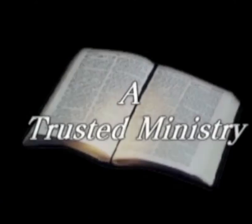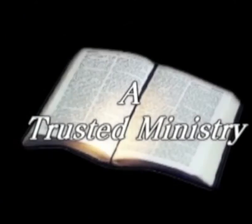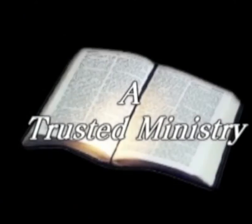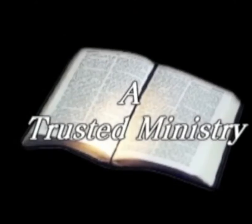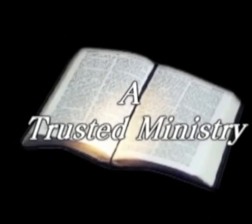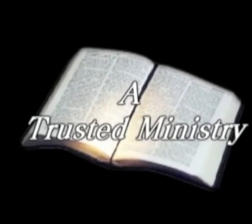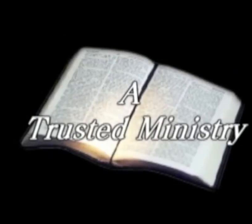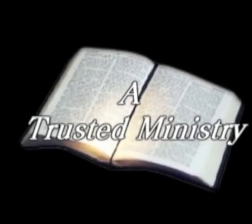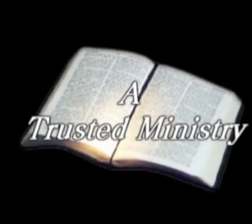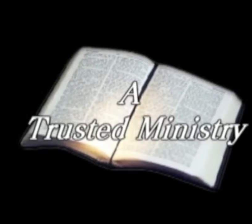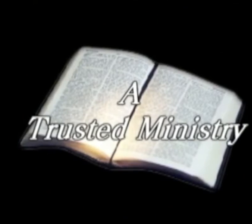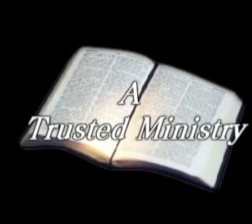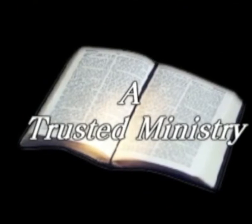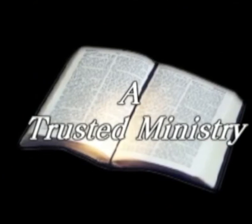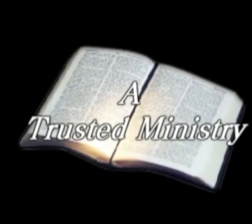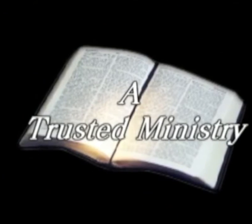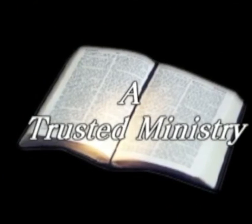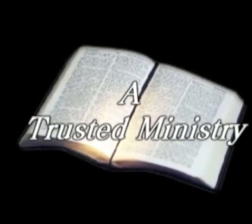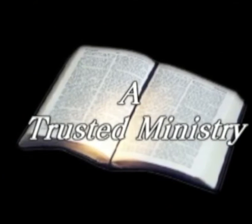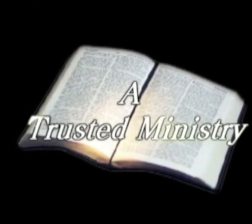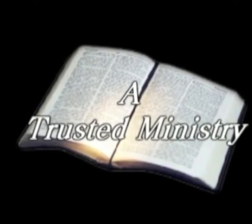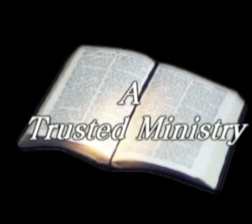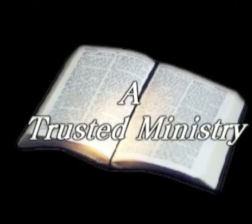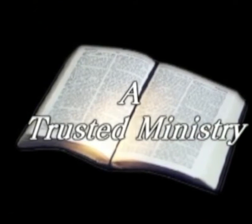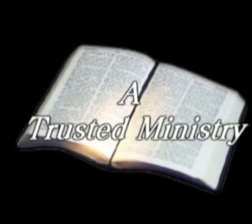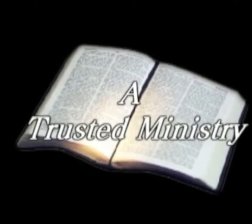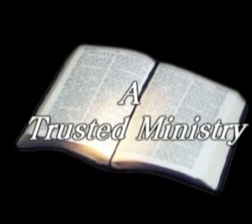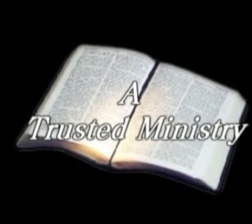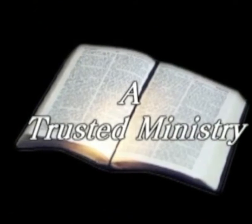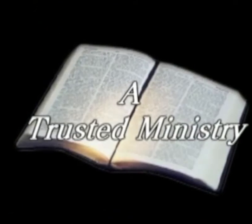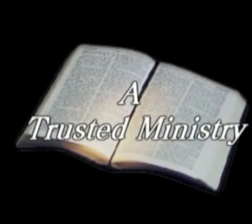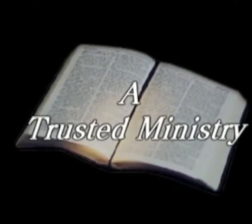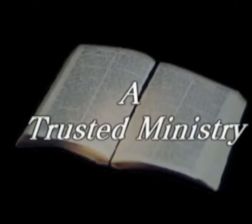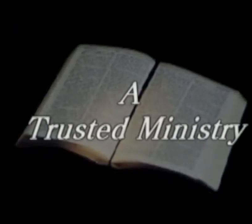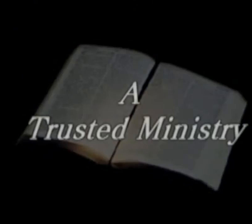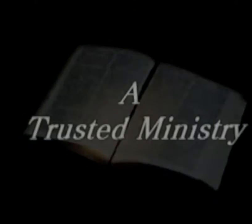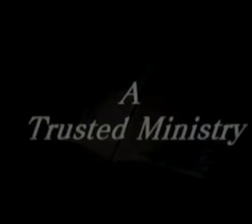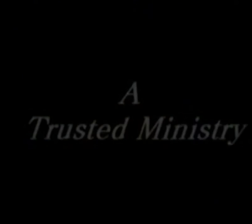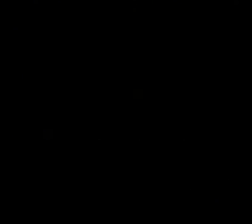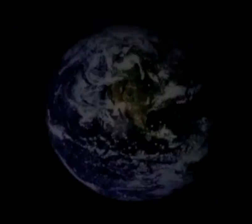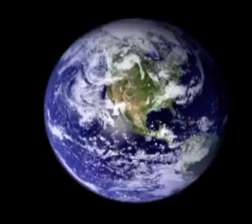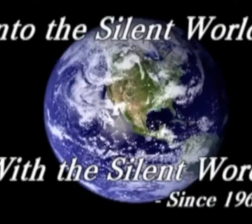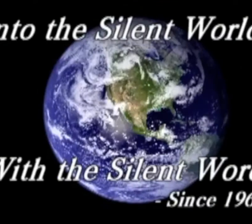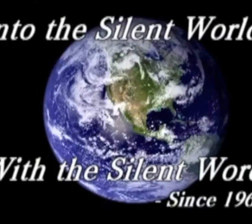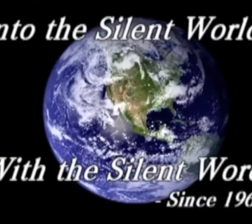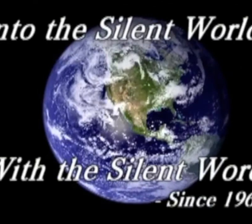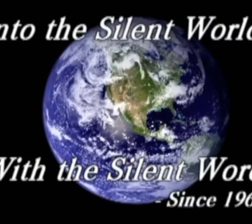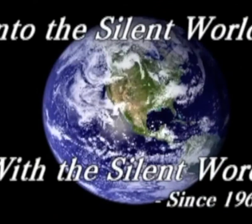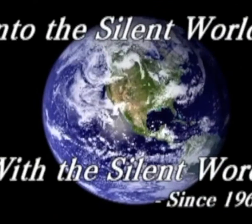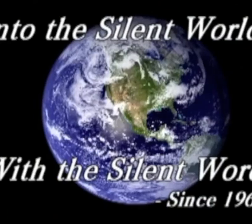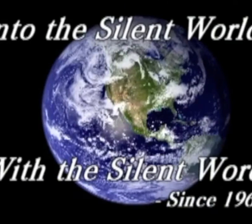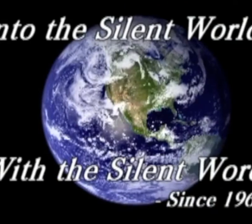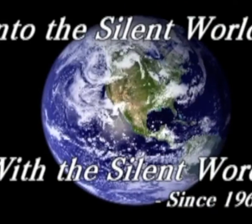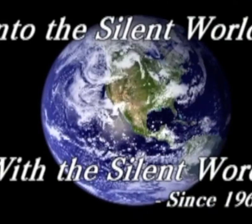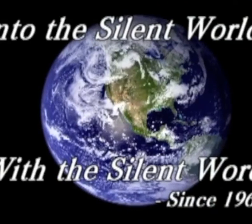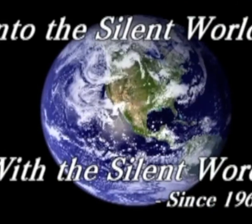Go in my Father's name, tell